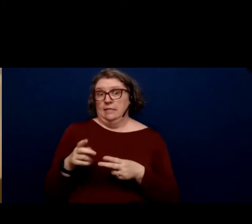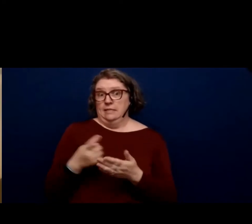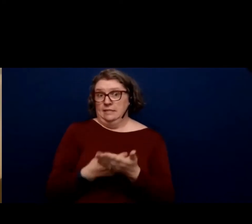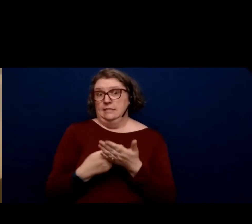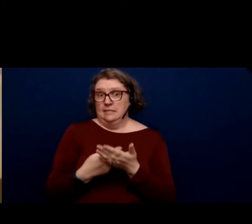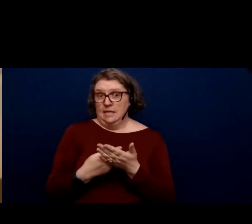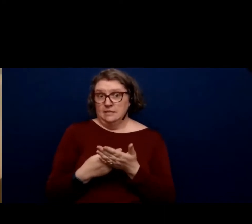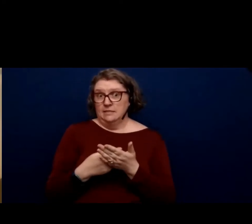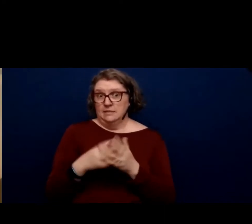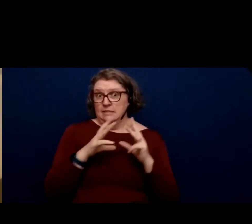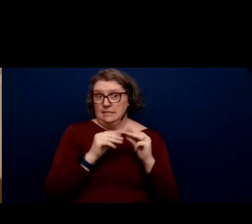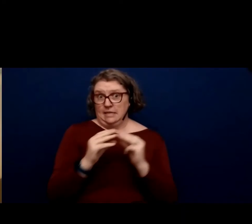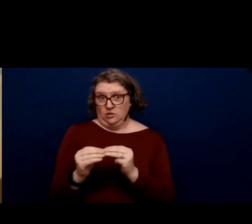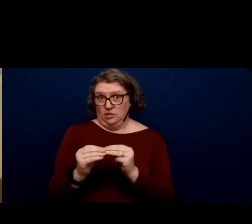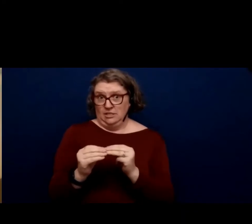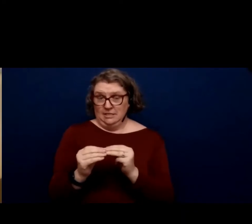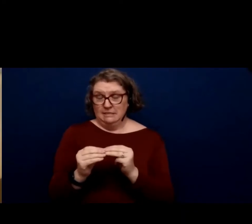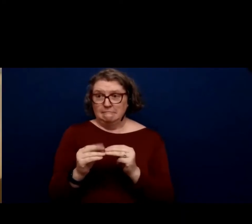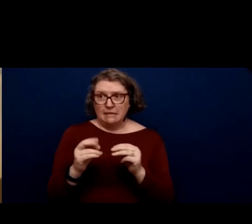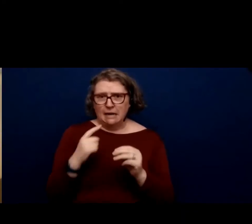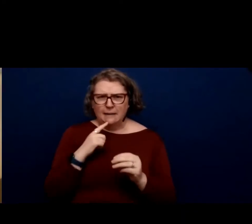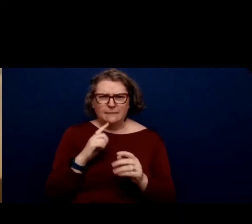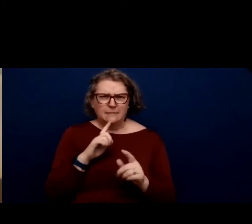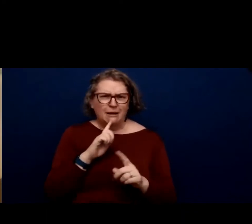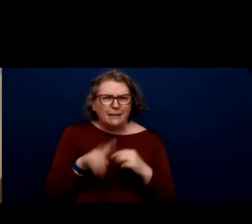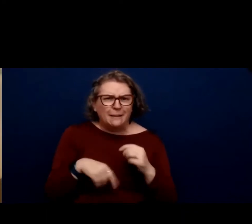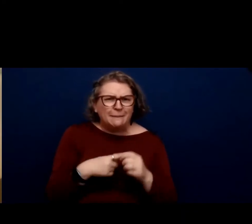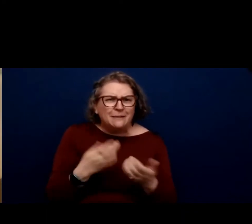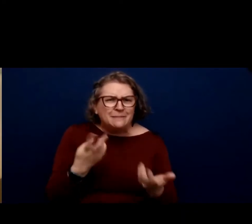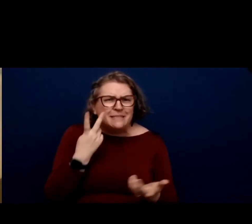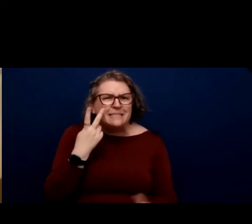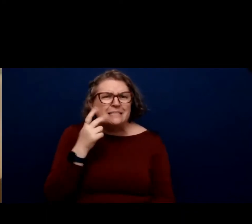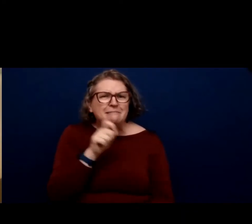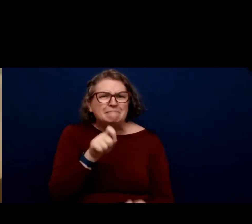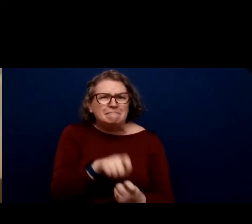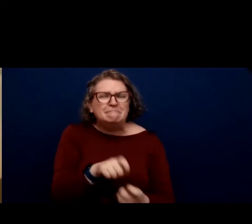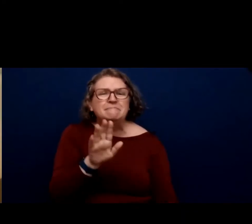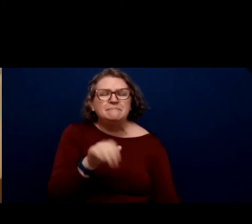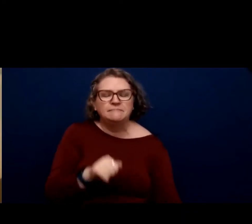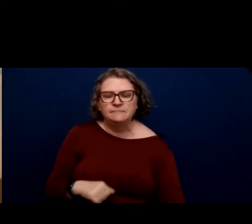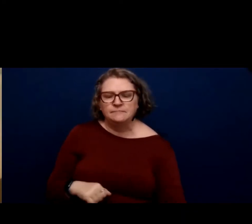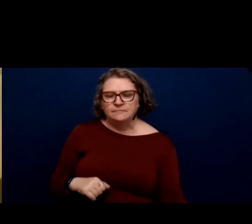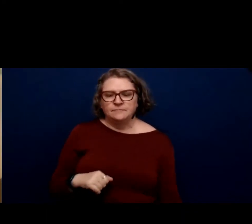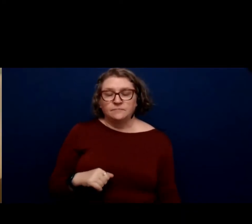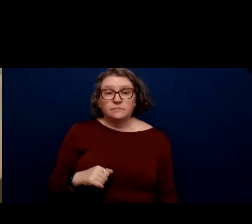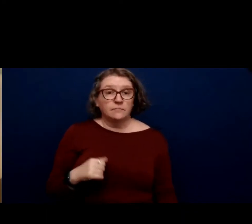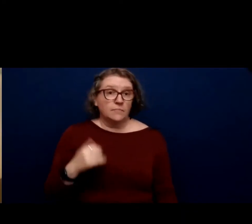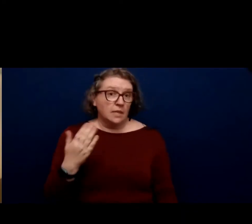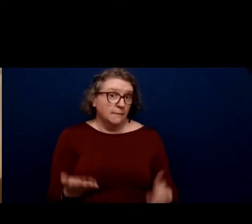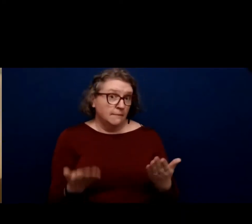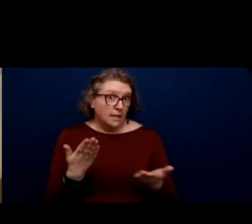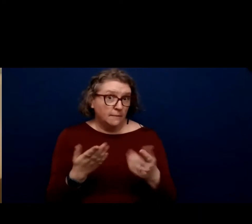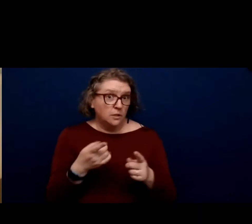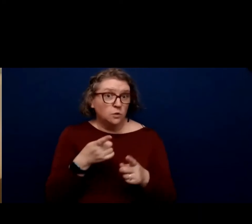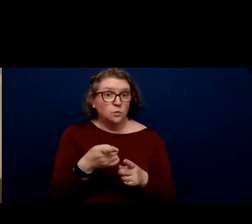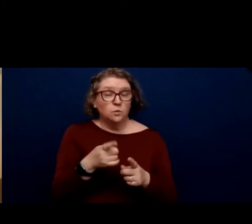indirectly, I suppose, and maybe other things that you've attended, you have a feel for those. As